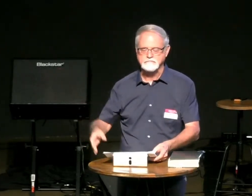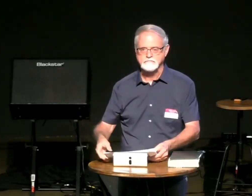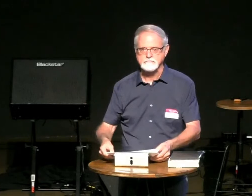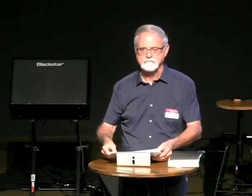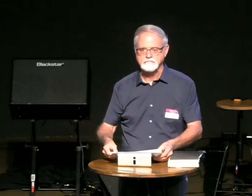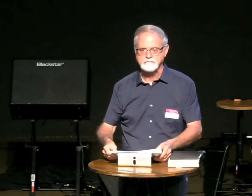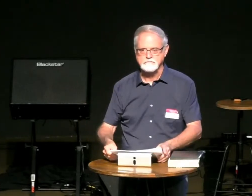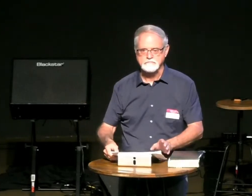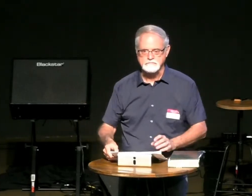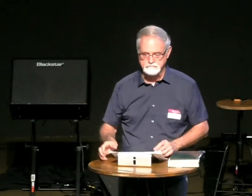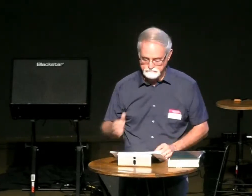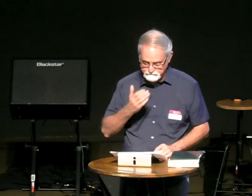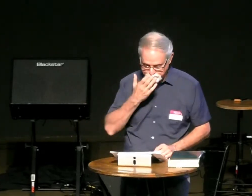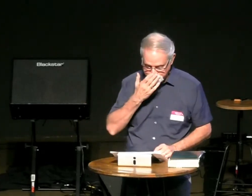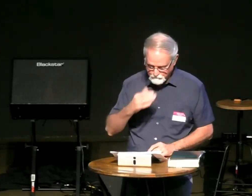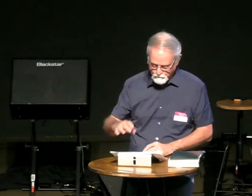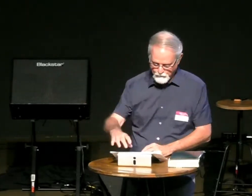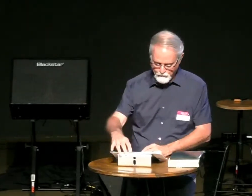next slide please